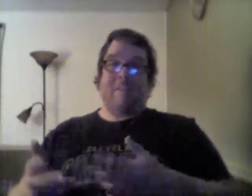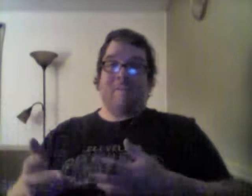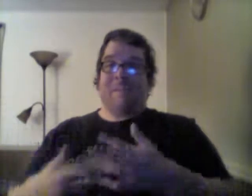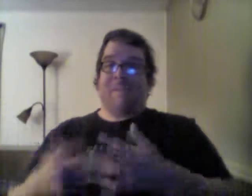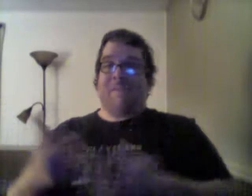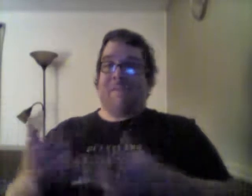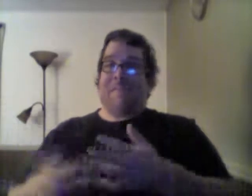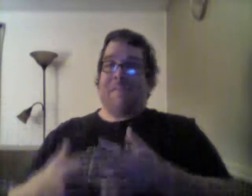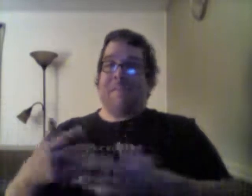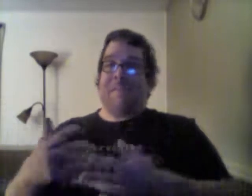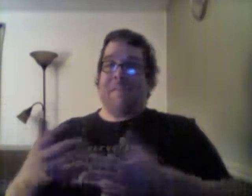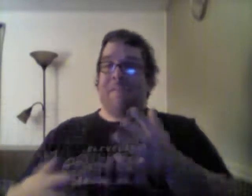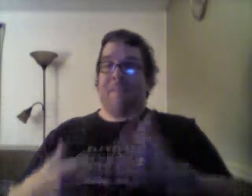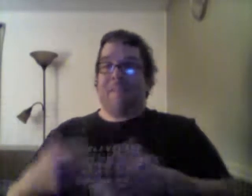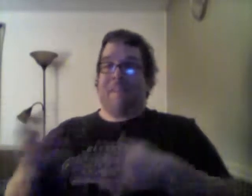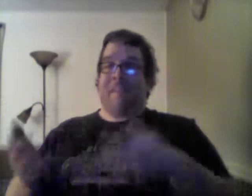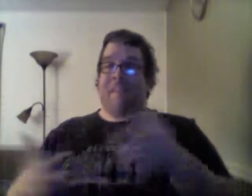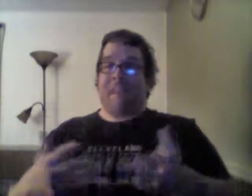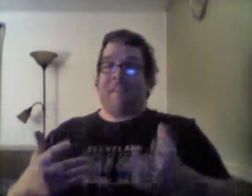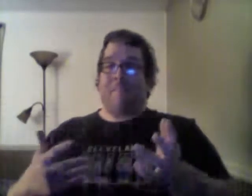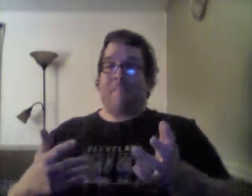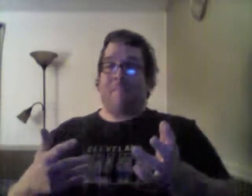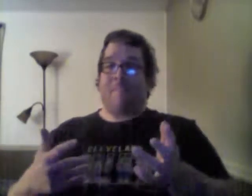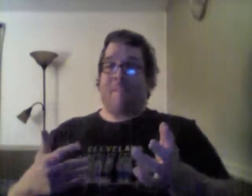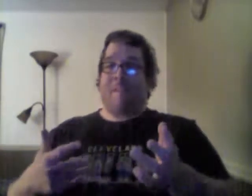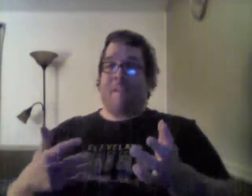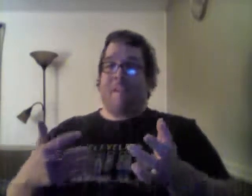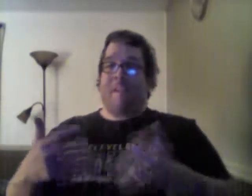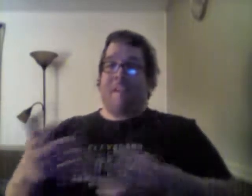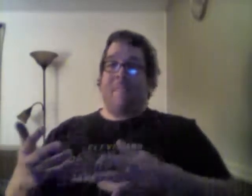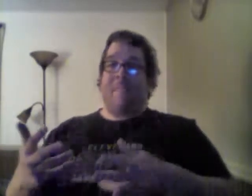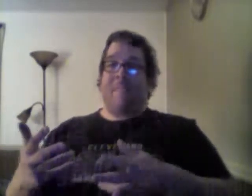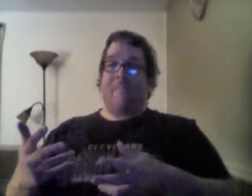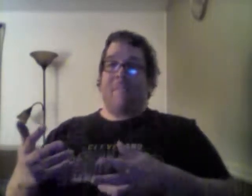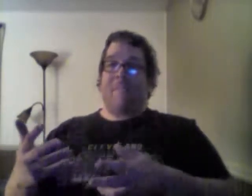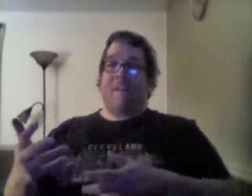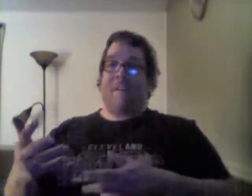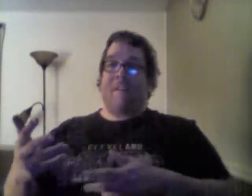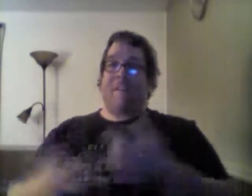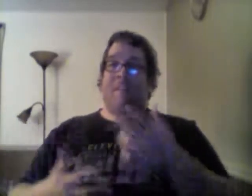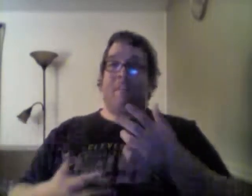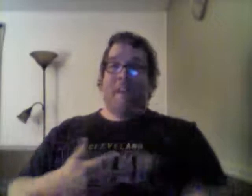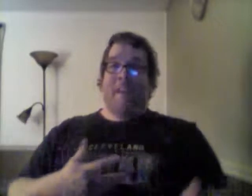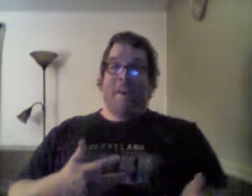with a demon and this camera crew. And the camera crew somehow ends up in hell.